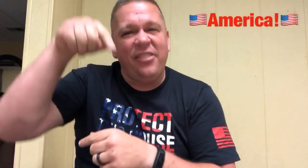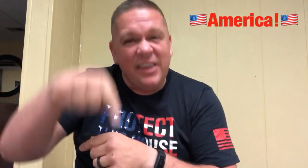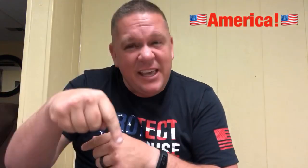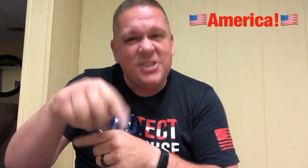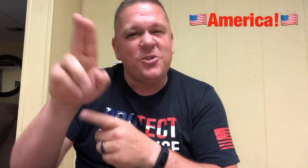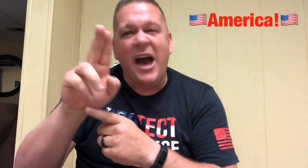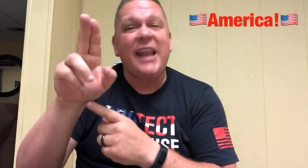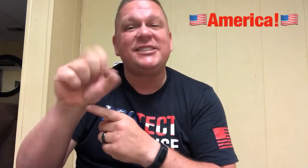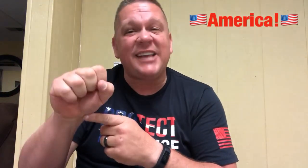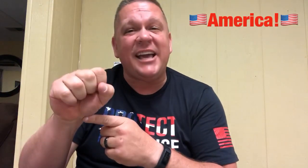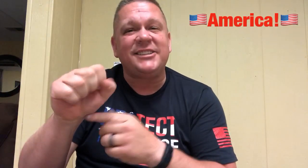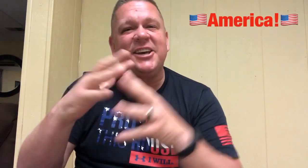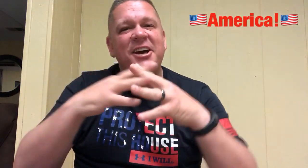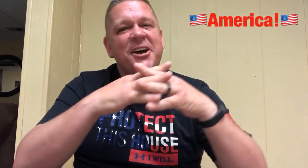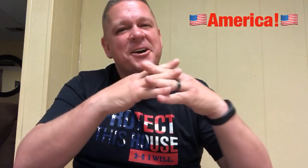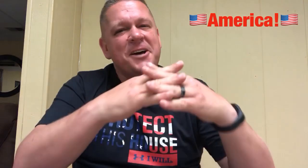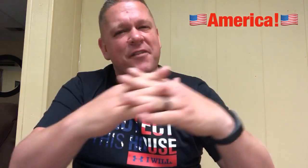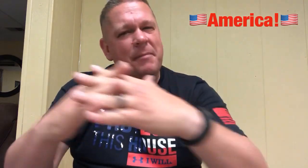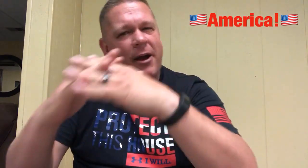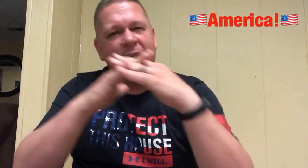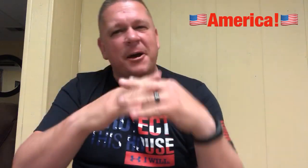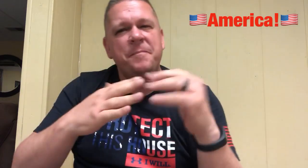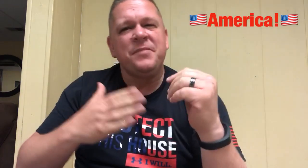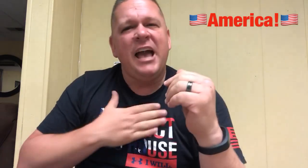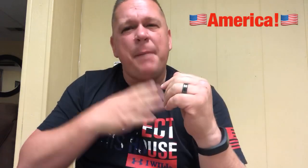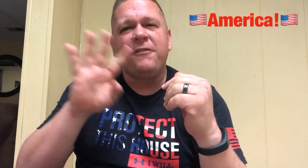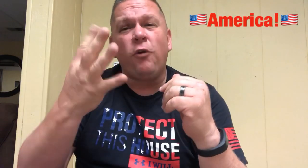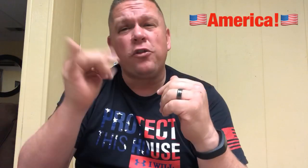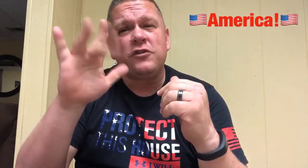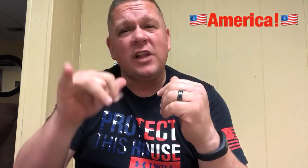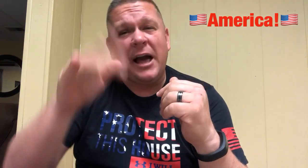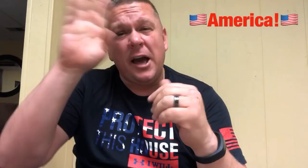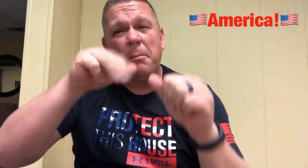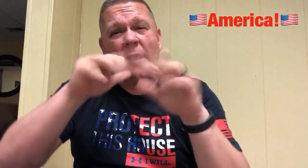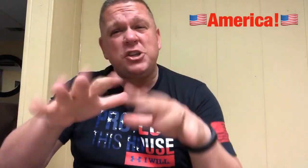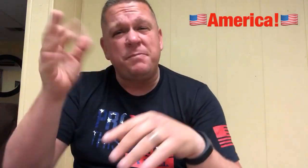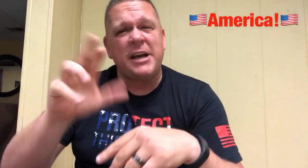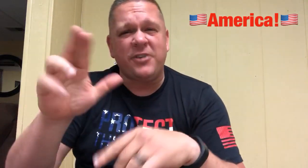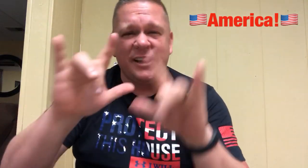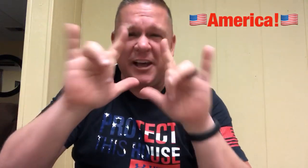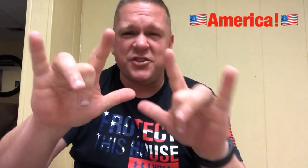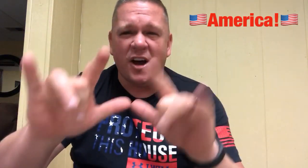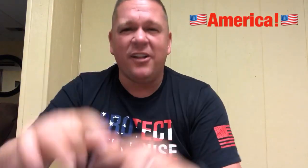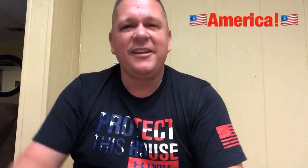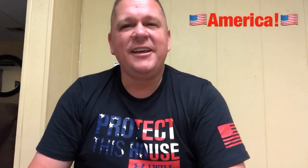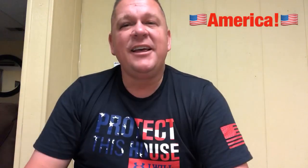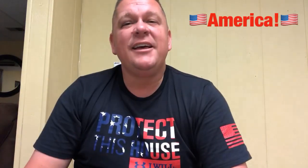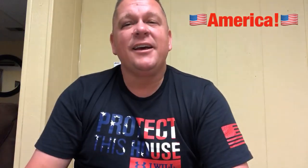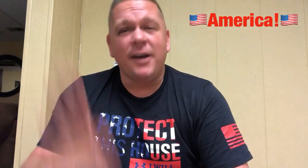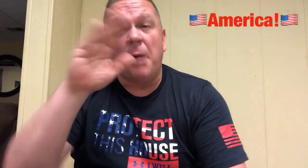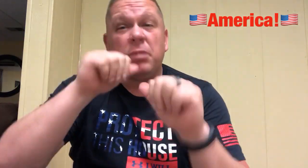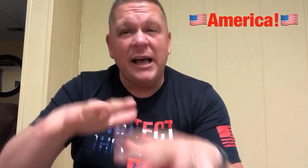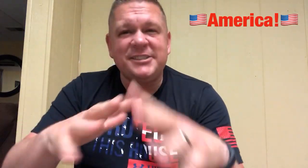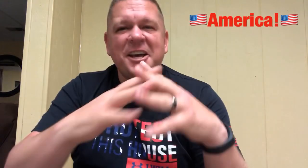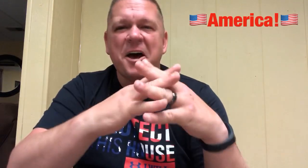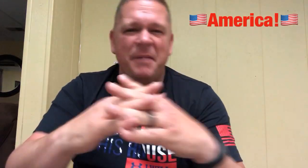these United States of America. Happy 4th of July. God bless you. Pastor Andy loves y'all. God bless America.